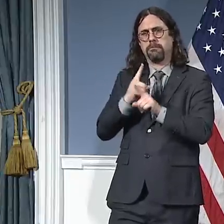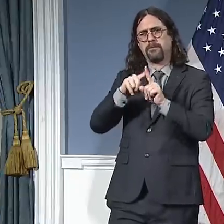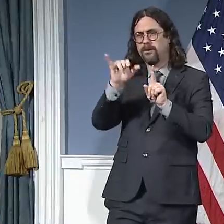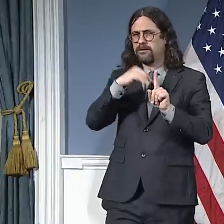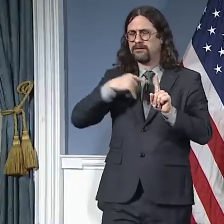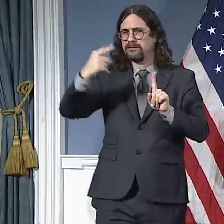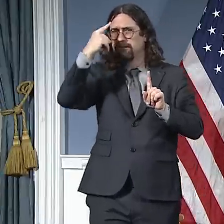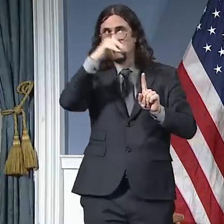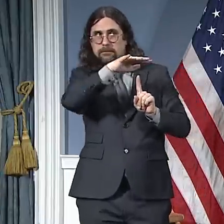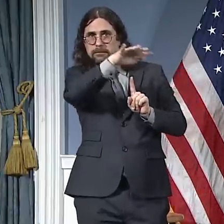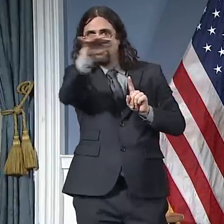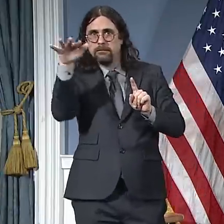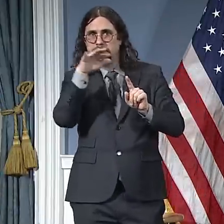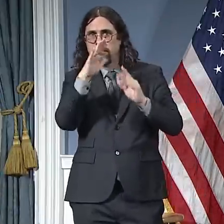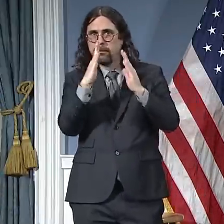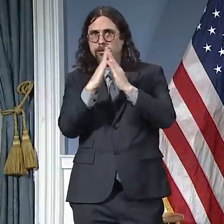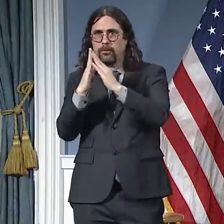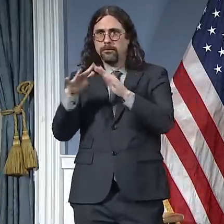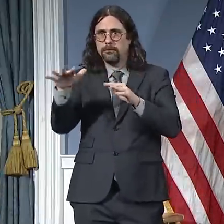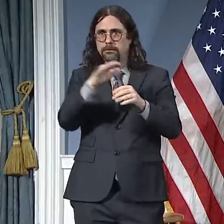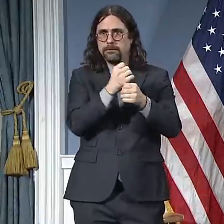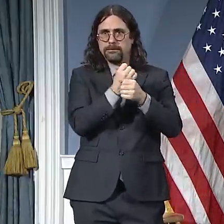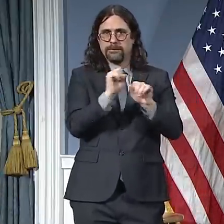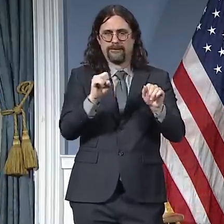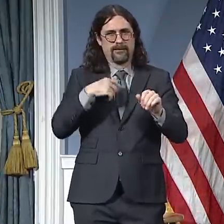really tough situation. I've talked to a lot of people